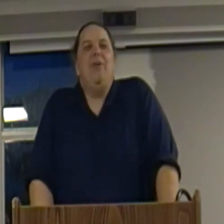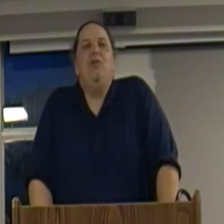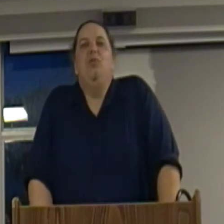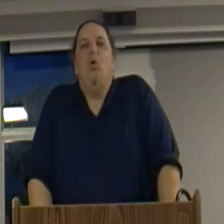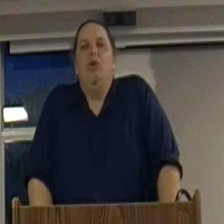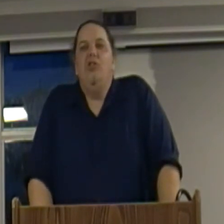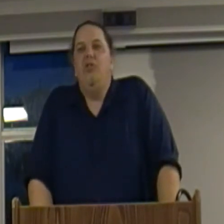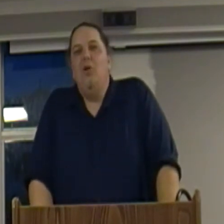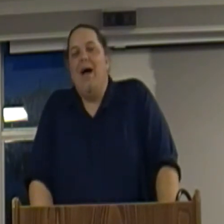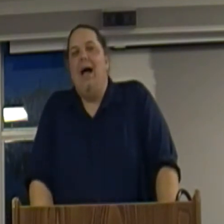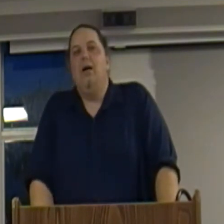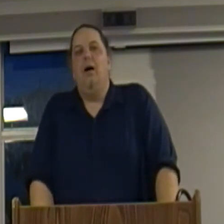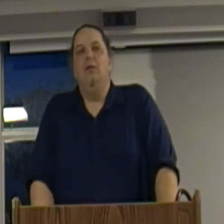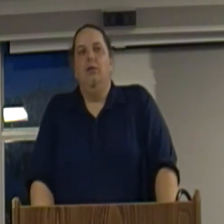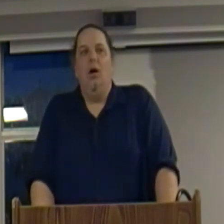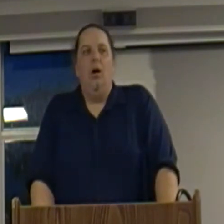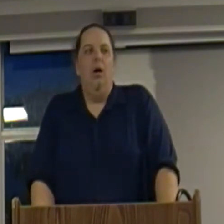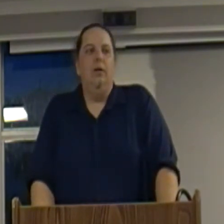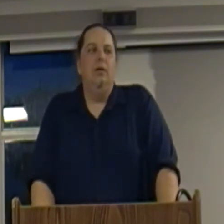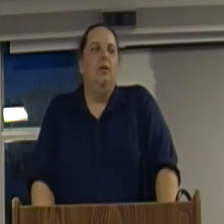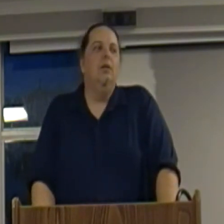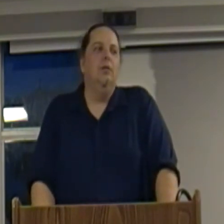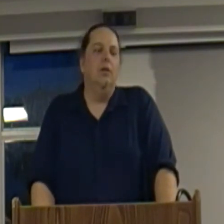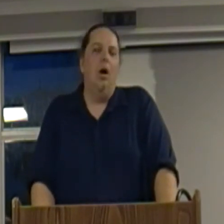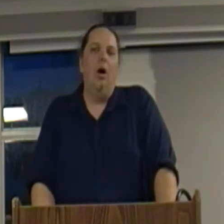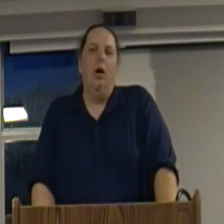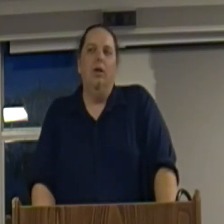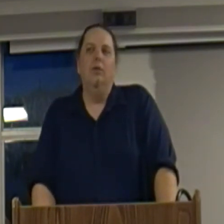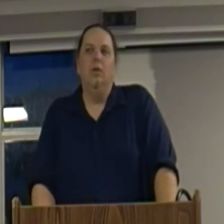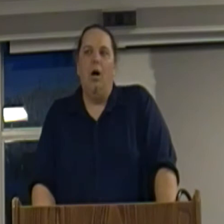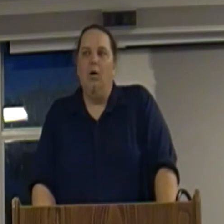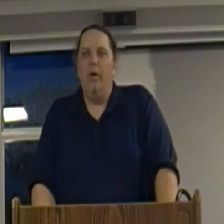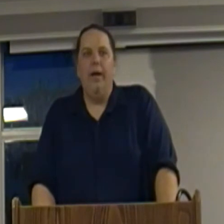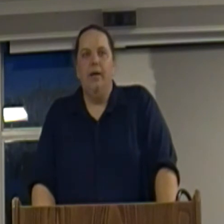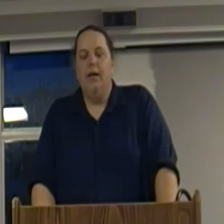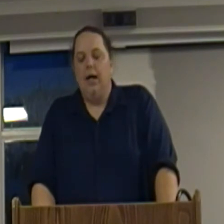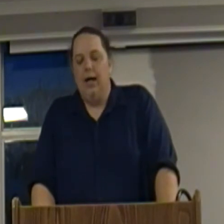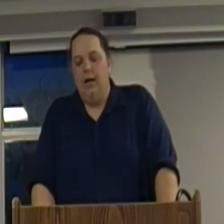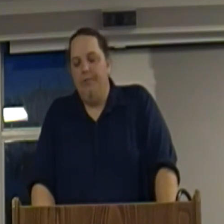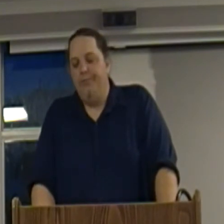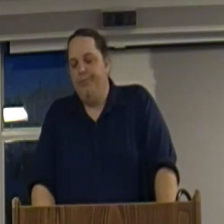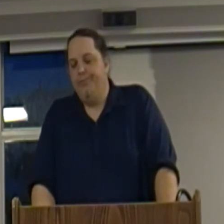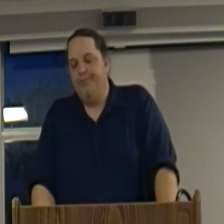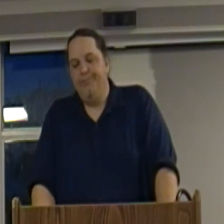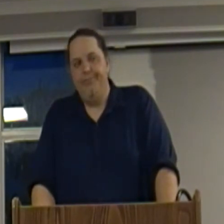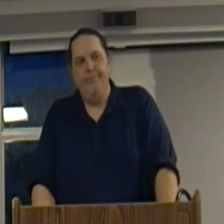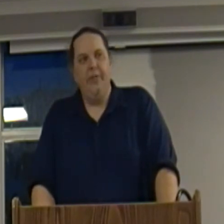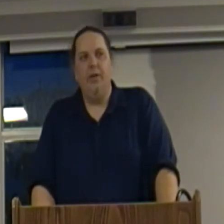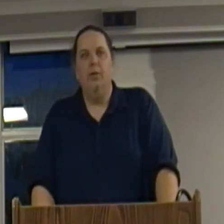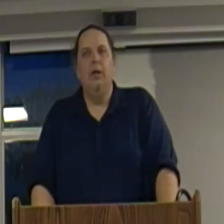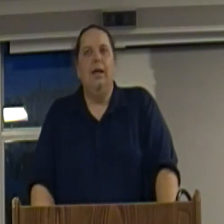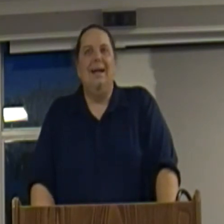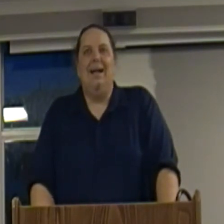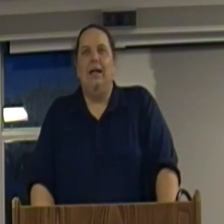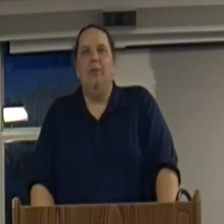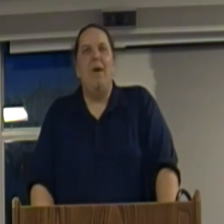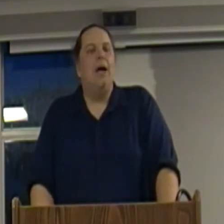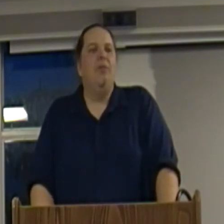Capitalism's origins go back a long, long, long way. Um, you know, back